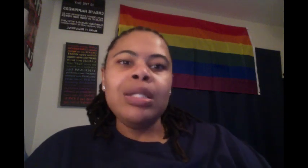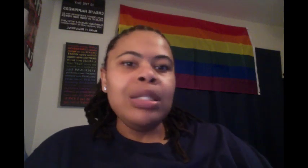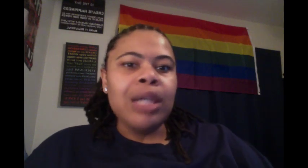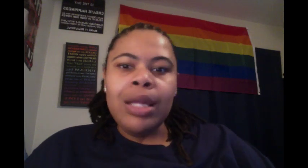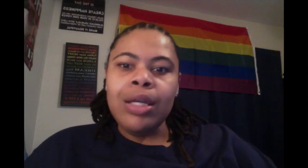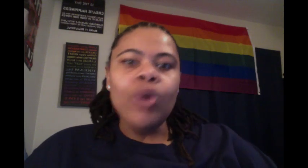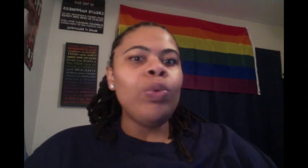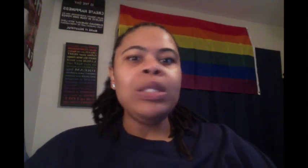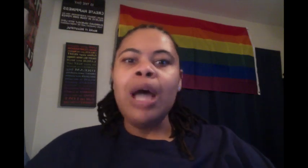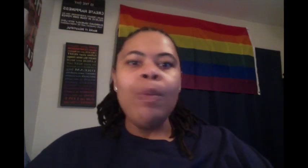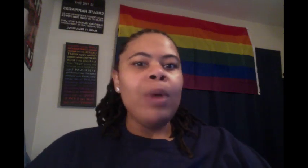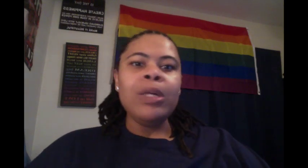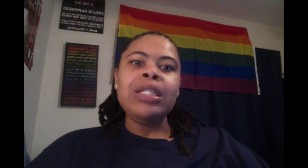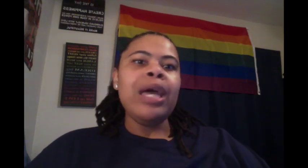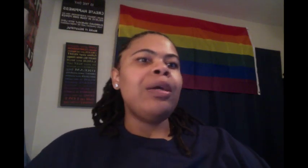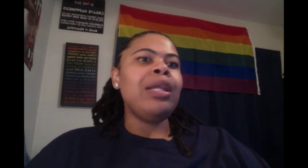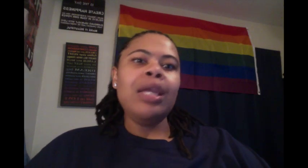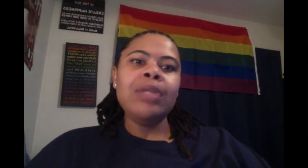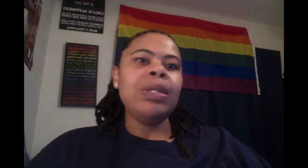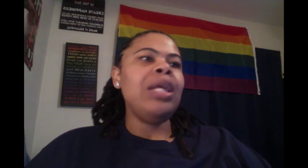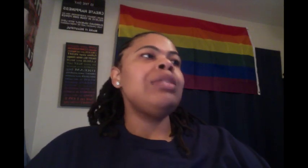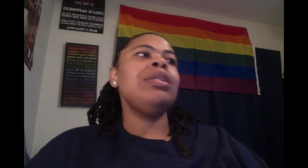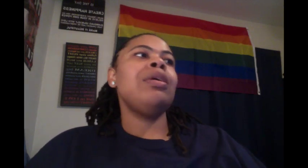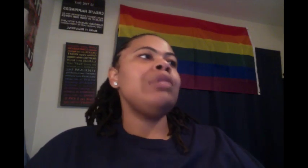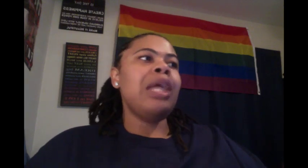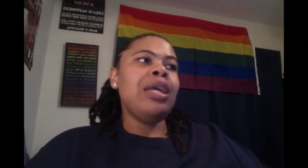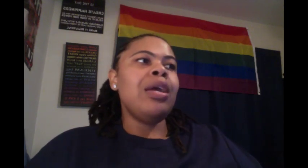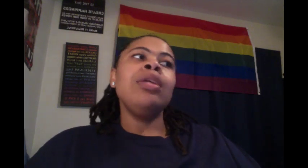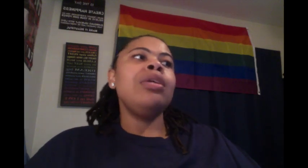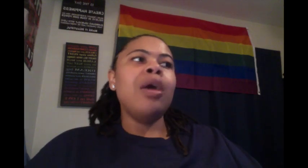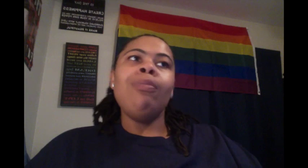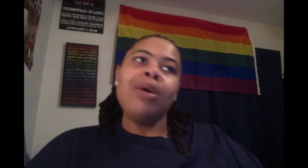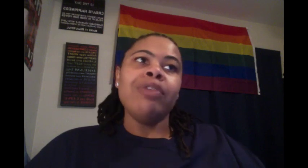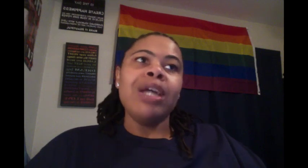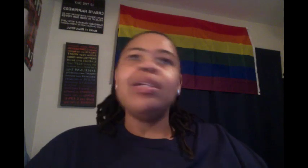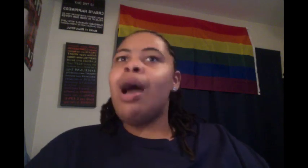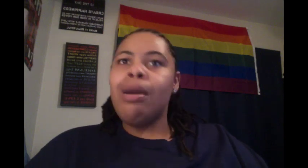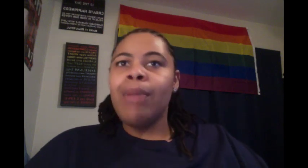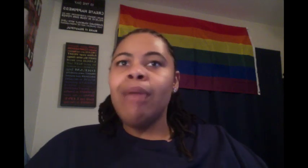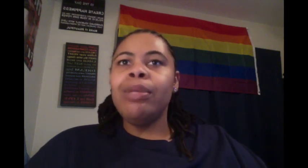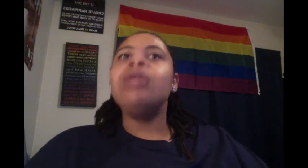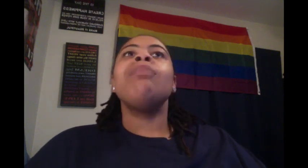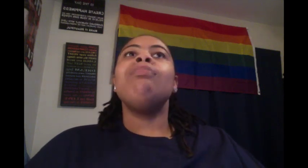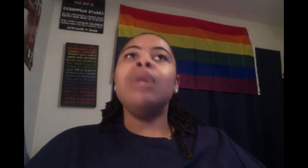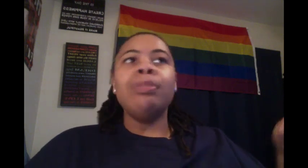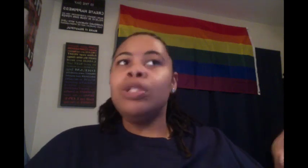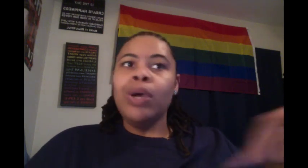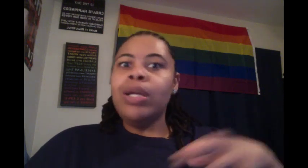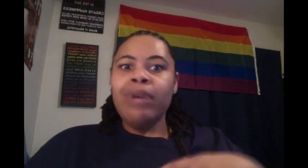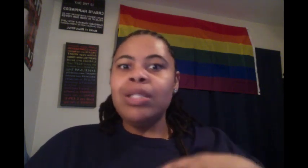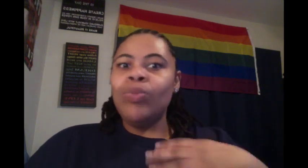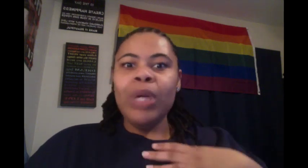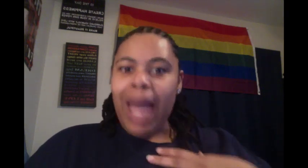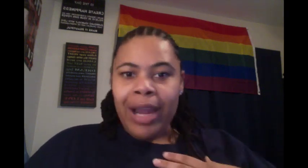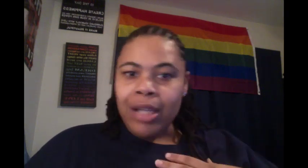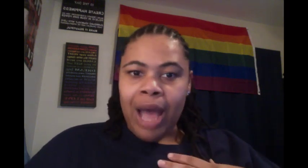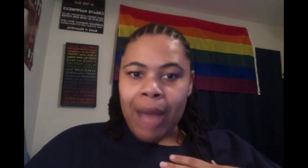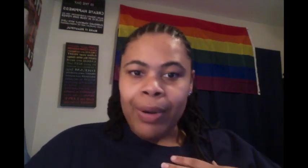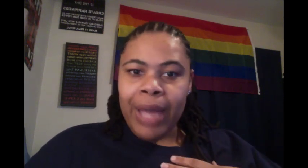each other. We saw what went down and it is what it is. It's going to stay here. You know, most of us, maybe majority of us, we like our job. Okay.